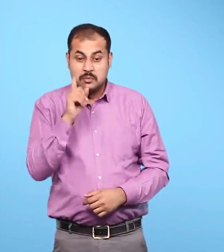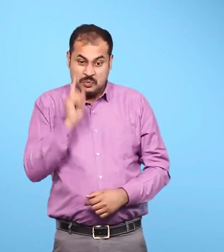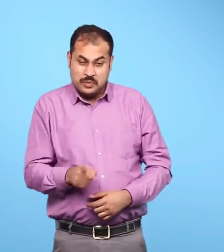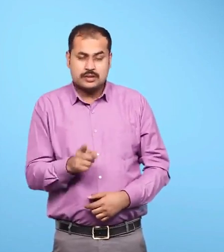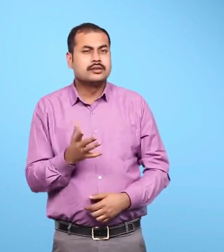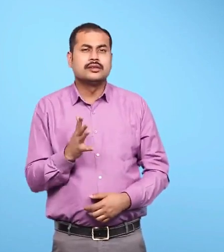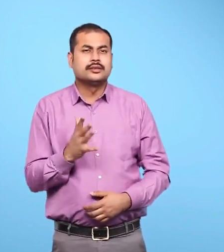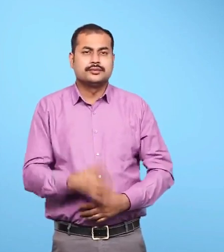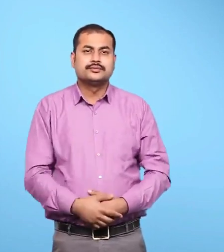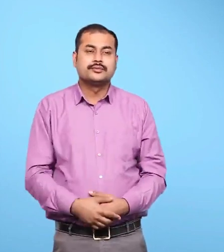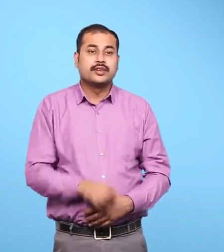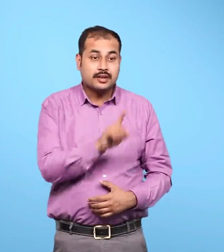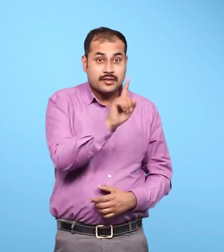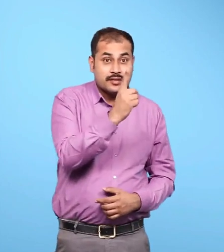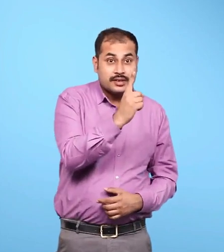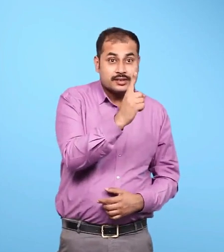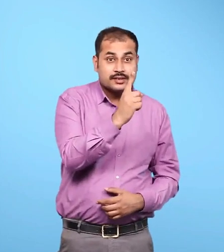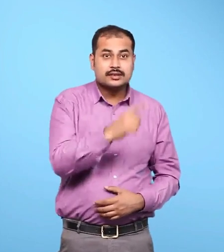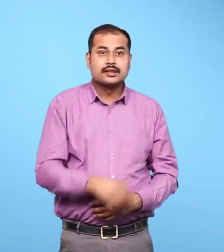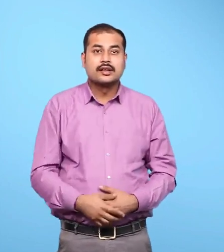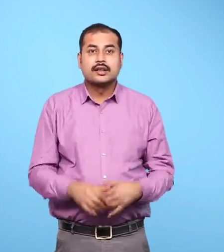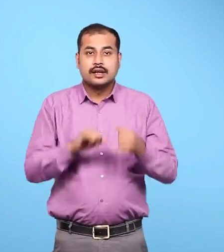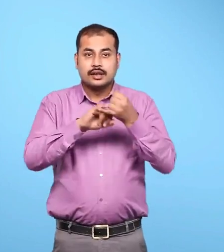One Shall